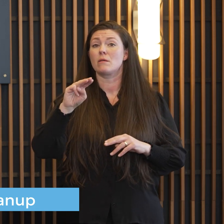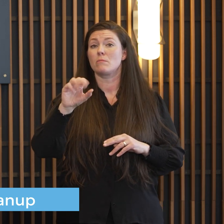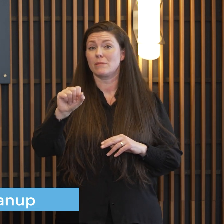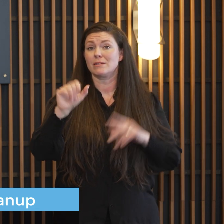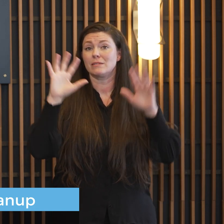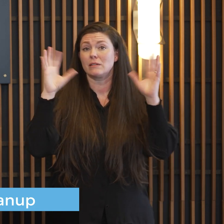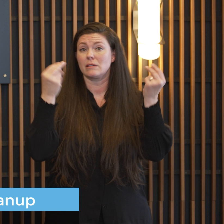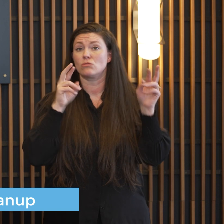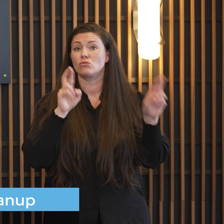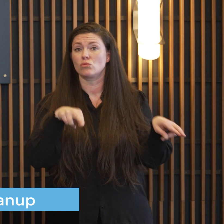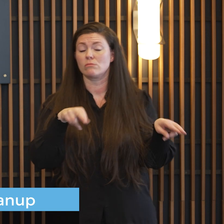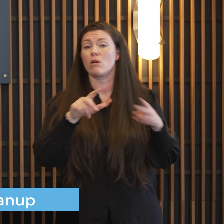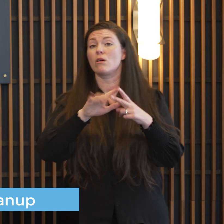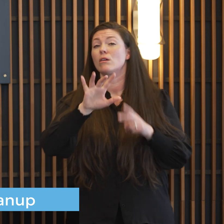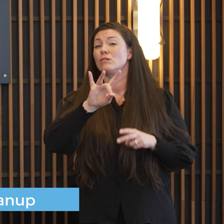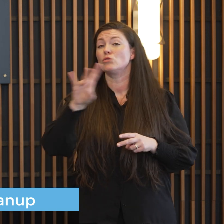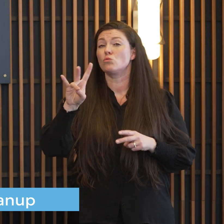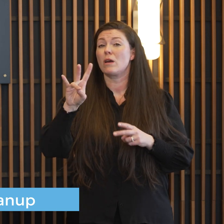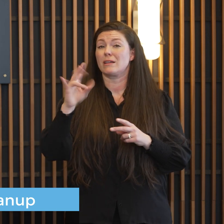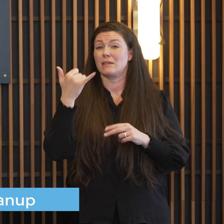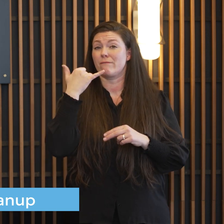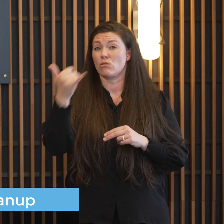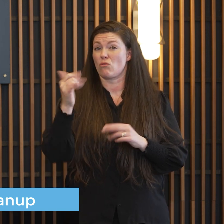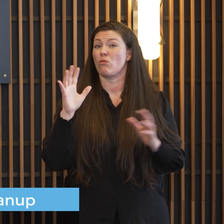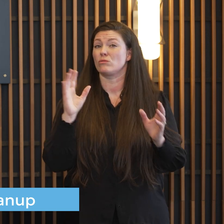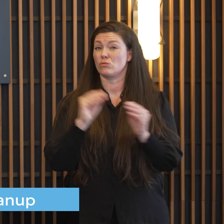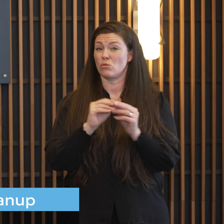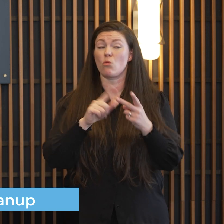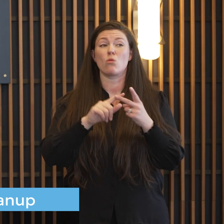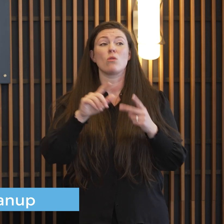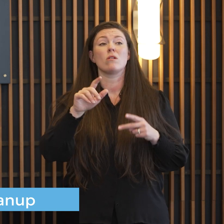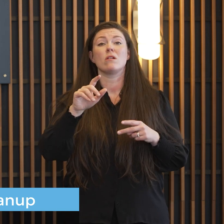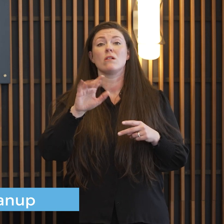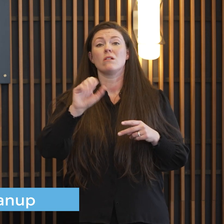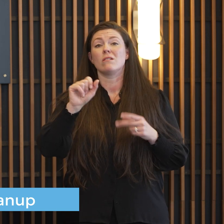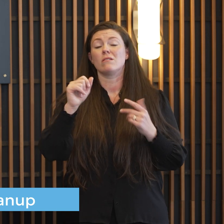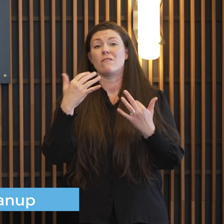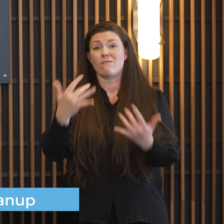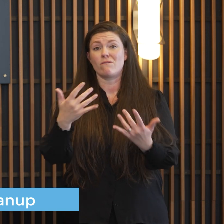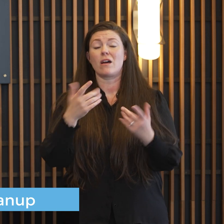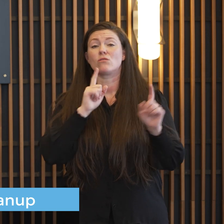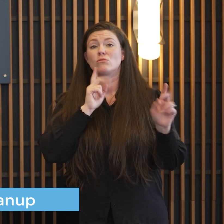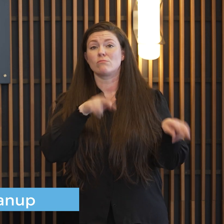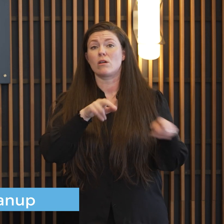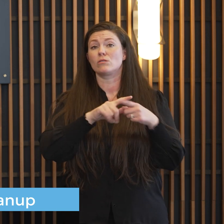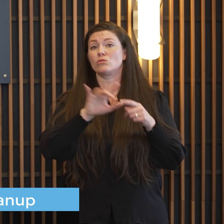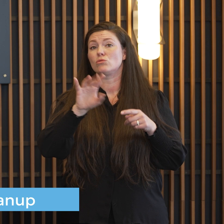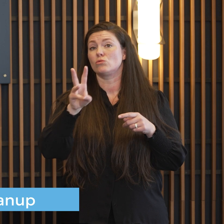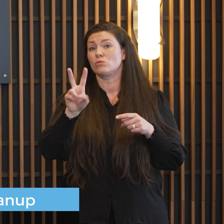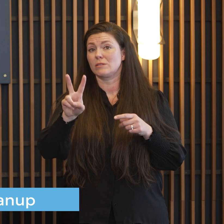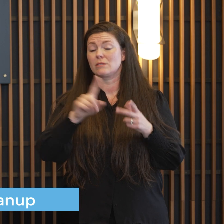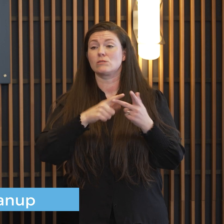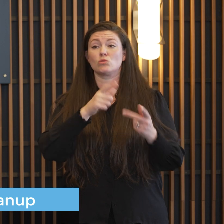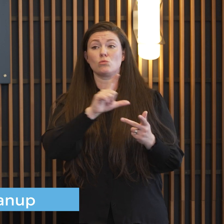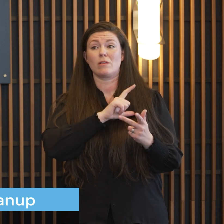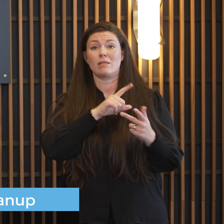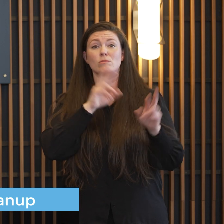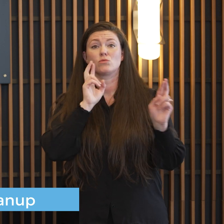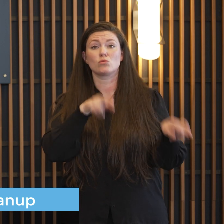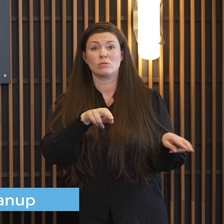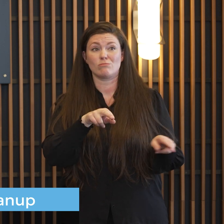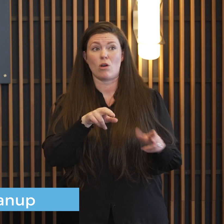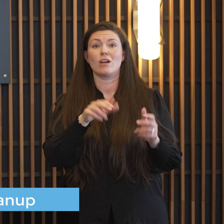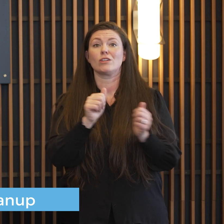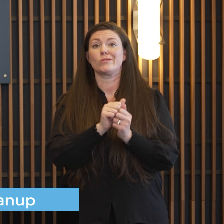ambulance responded to 87 calls sioux falls fire responded to 62 and sioux falls police was the